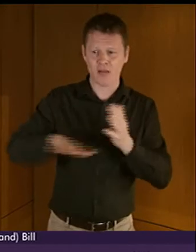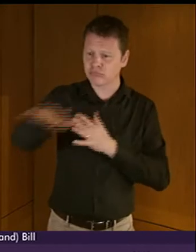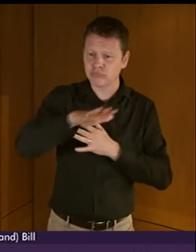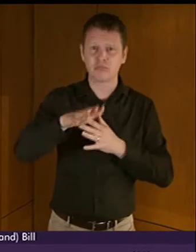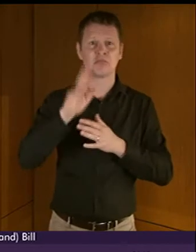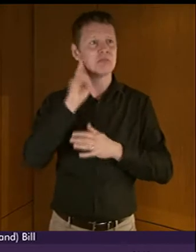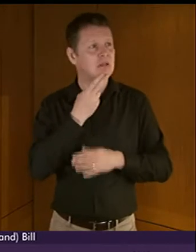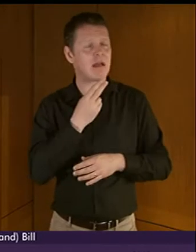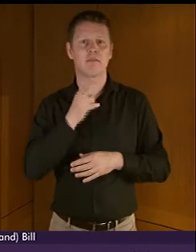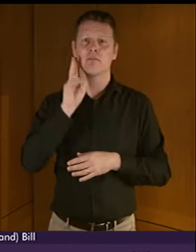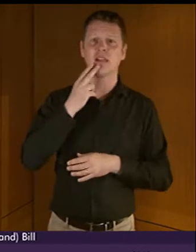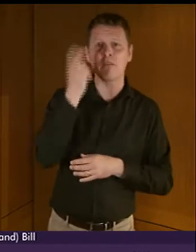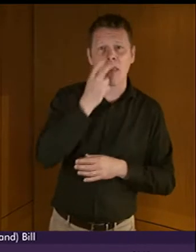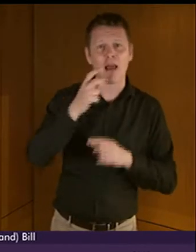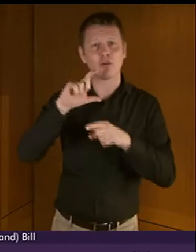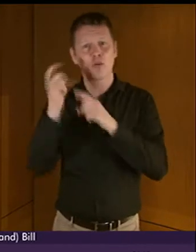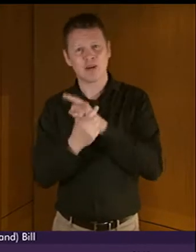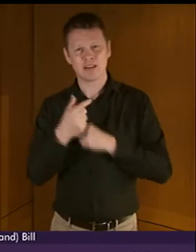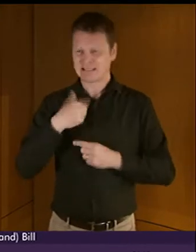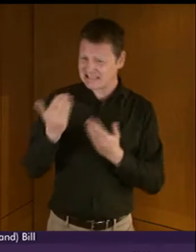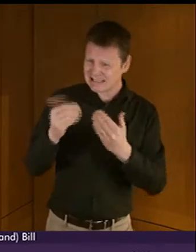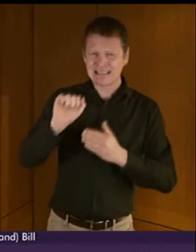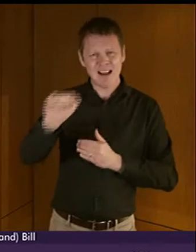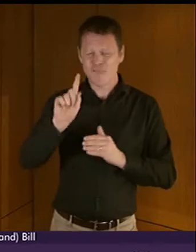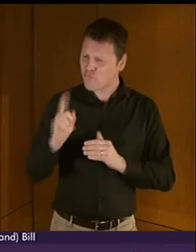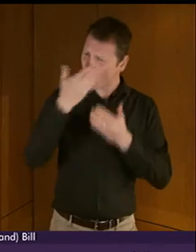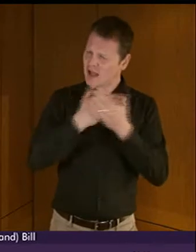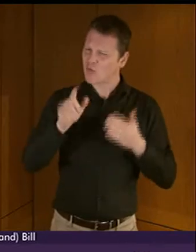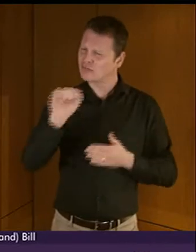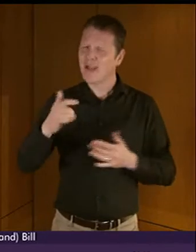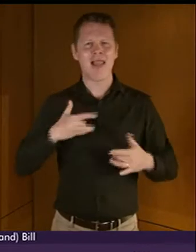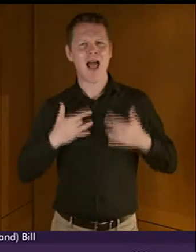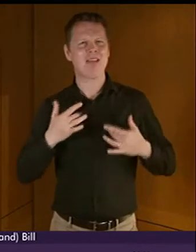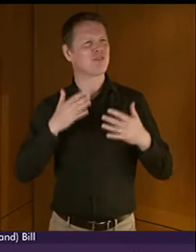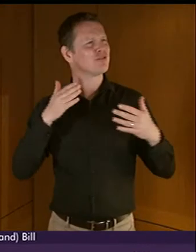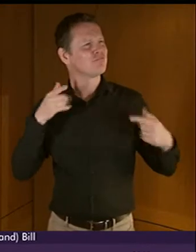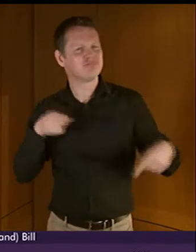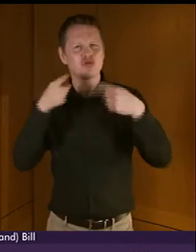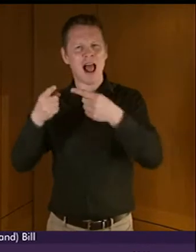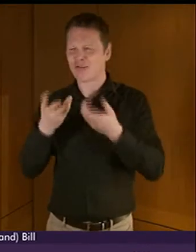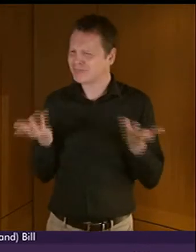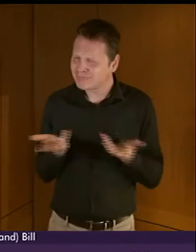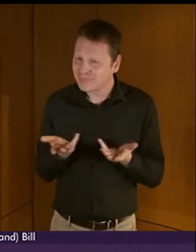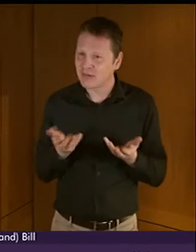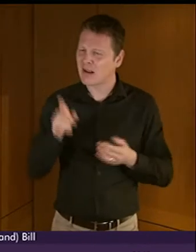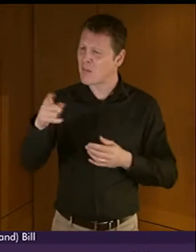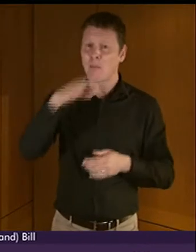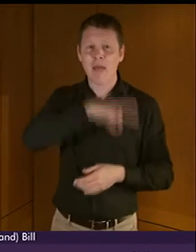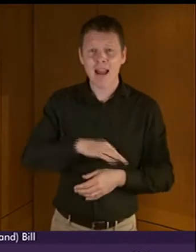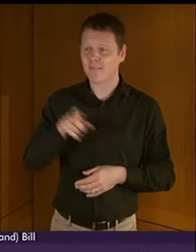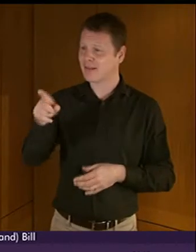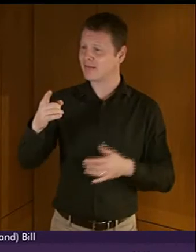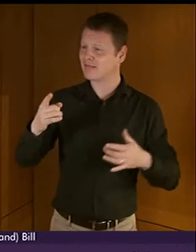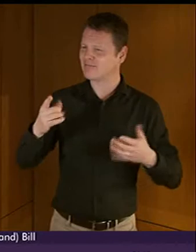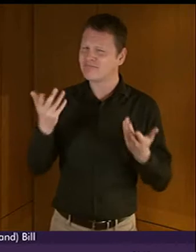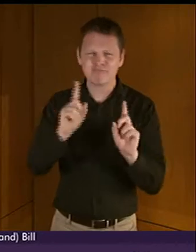We wanted to understand the challenges experienced by people whose first language is BSL, to discuss the importance and benefits of using BSL and